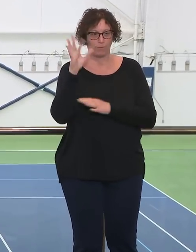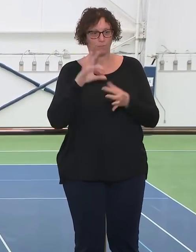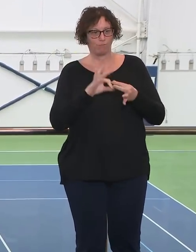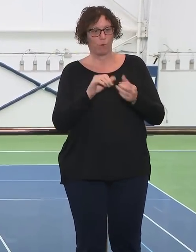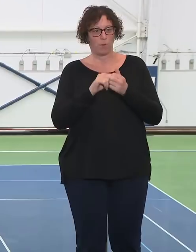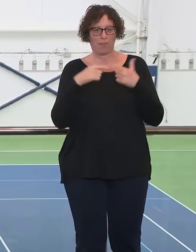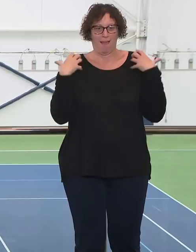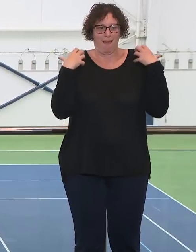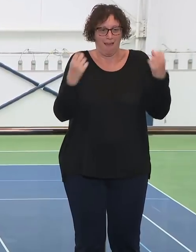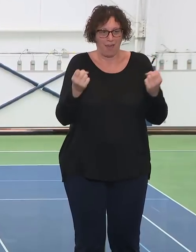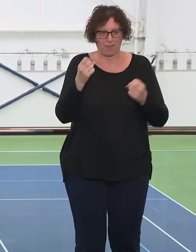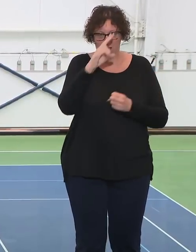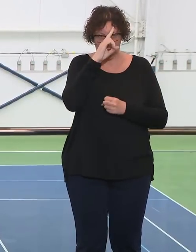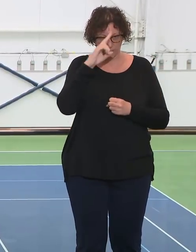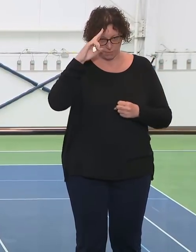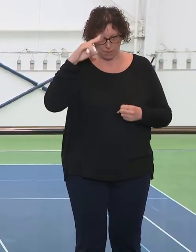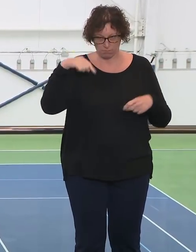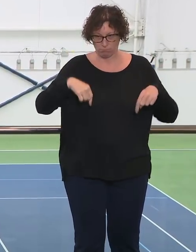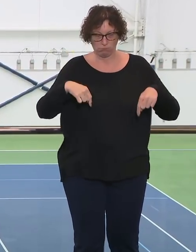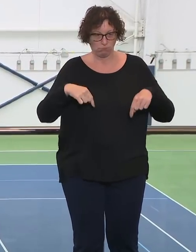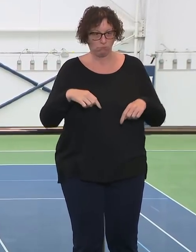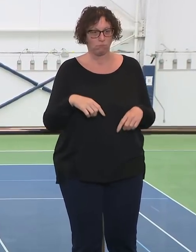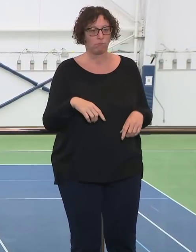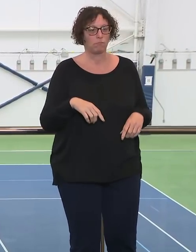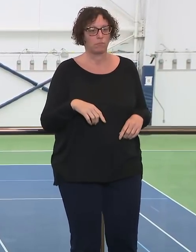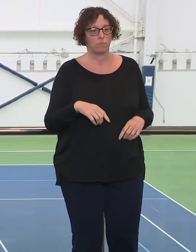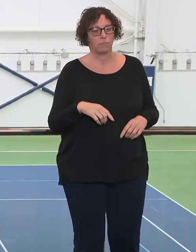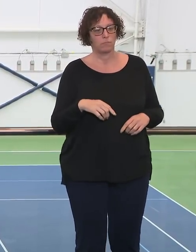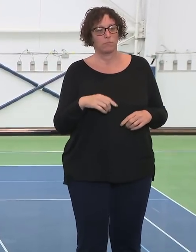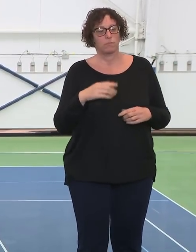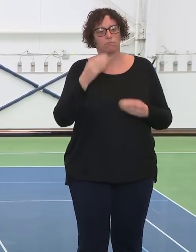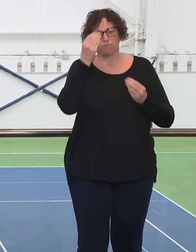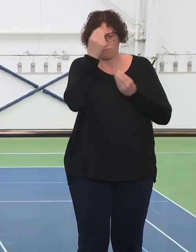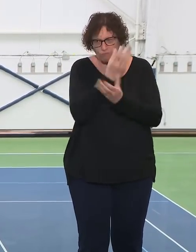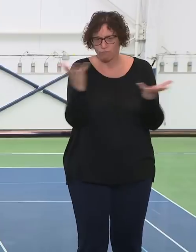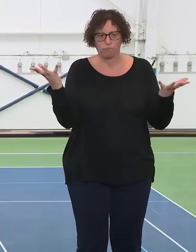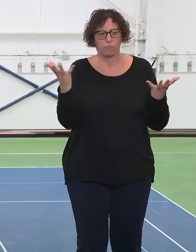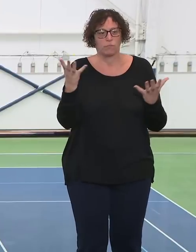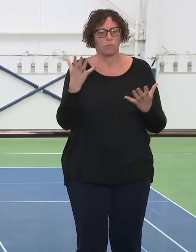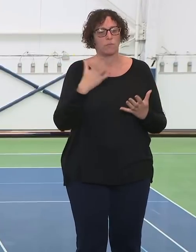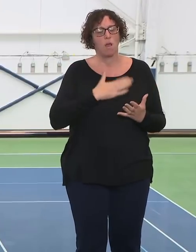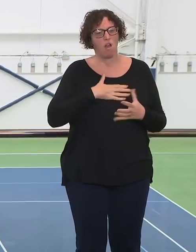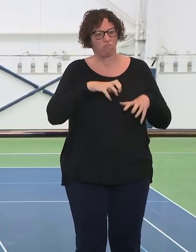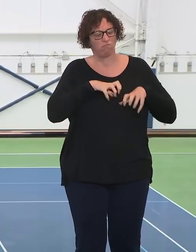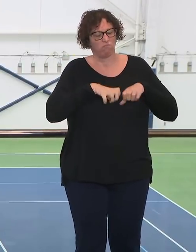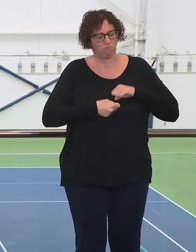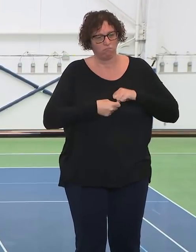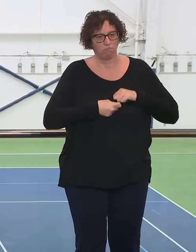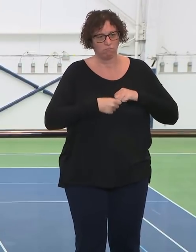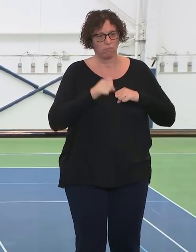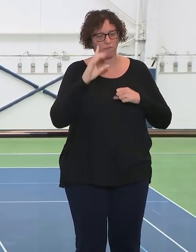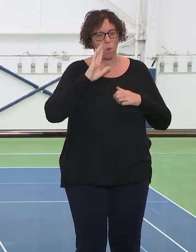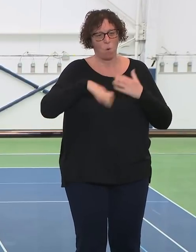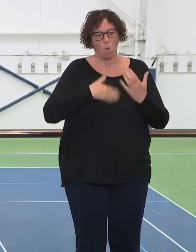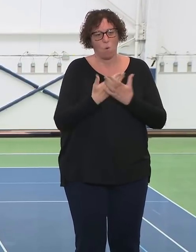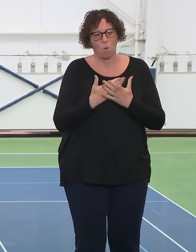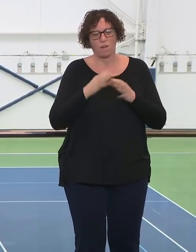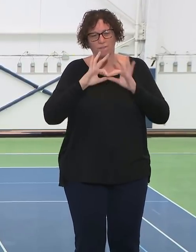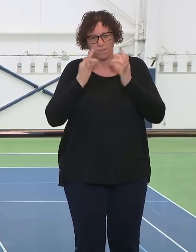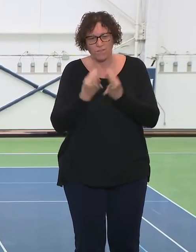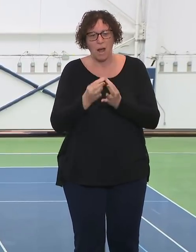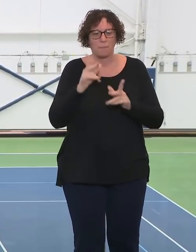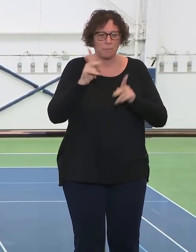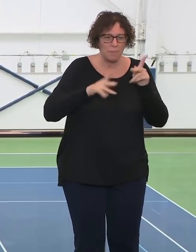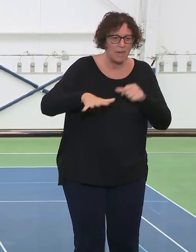my heart breaks for all the patients and the families who have been inflicted with this terrible, terrible virus. I've practiced